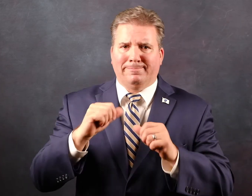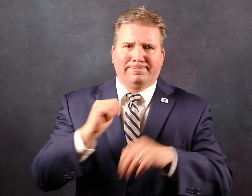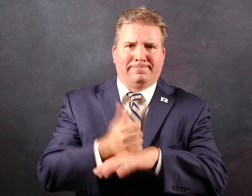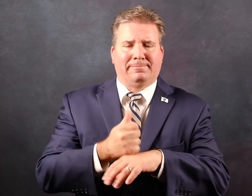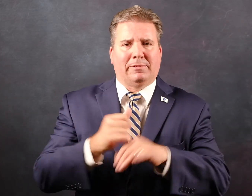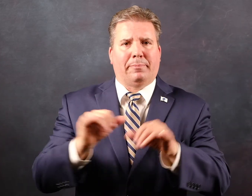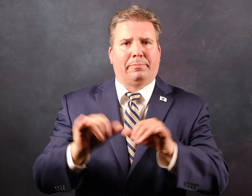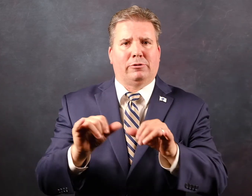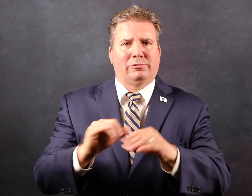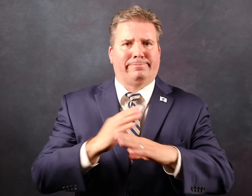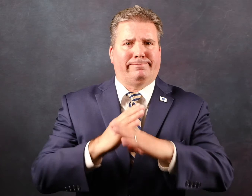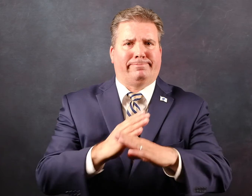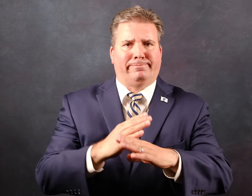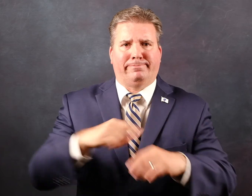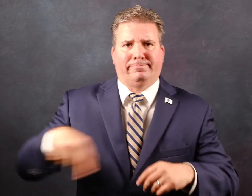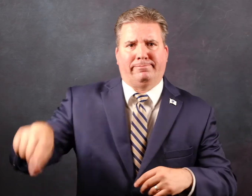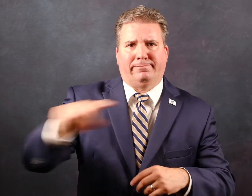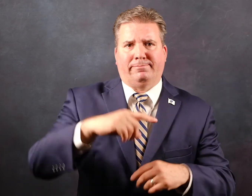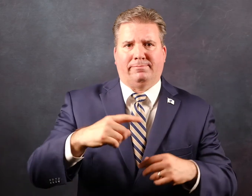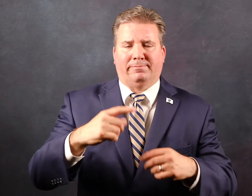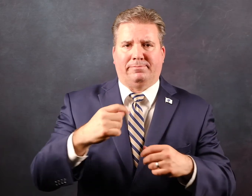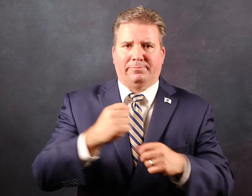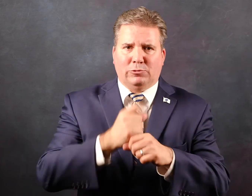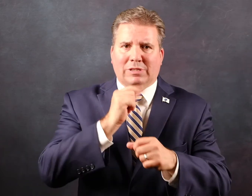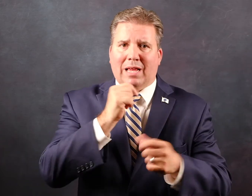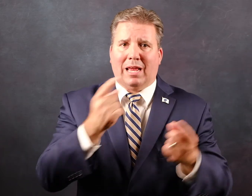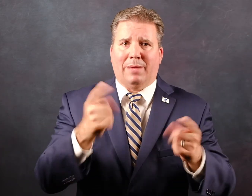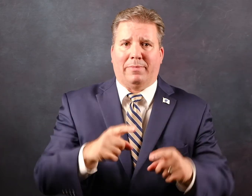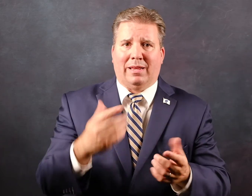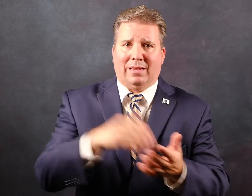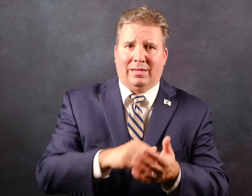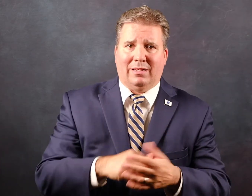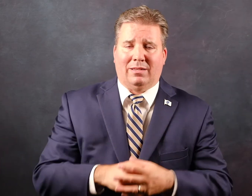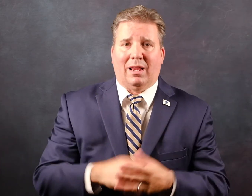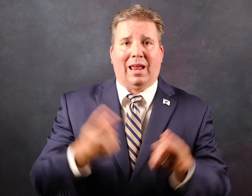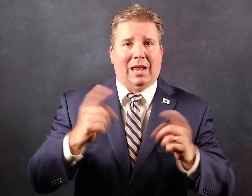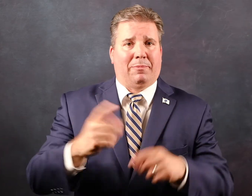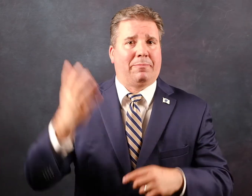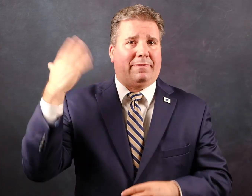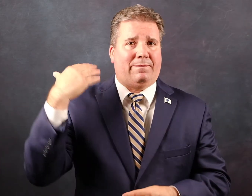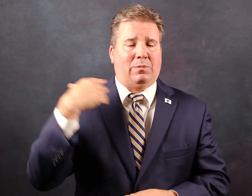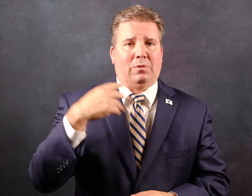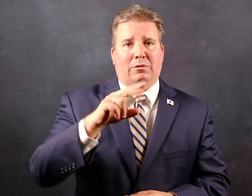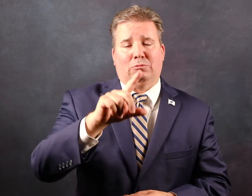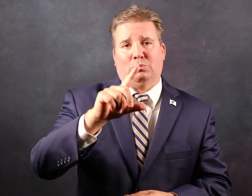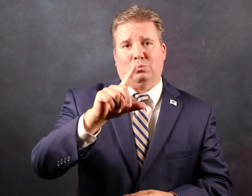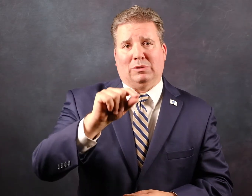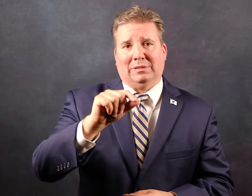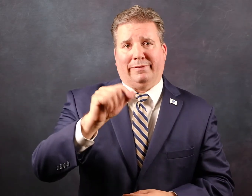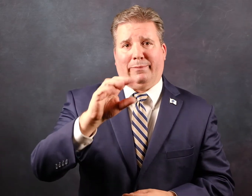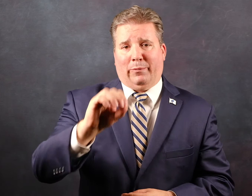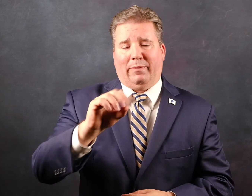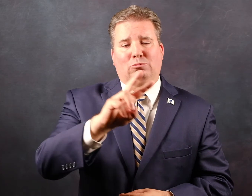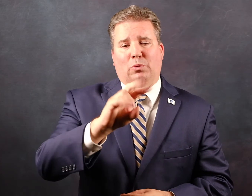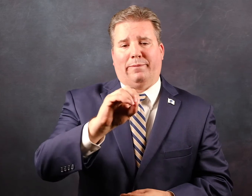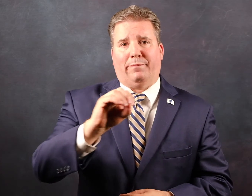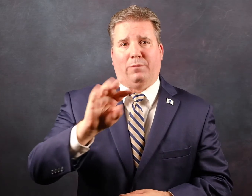that's why they've established protective measures for the communities listed it happened previously in